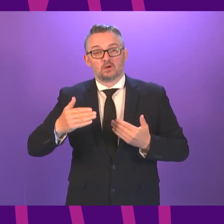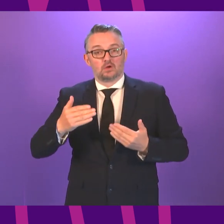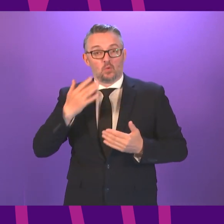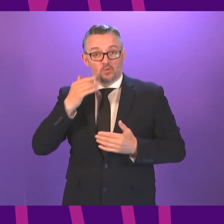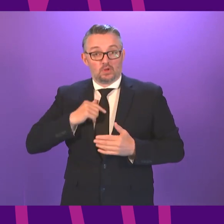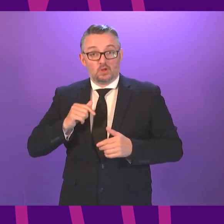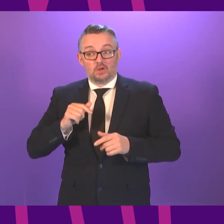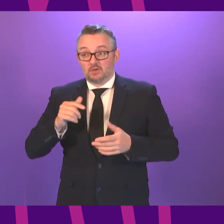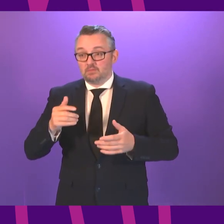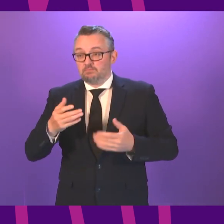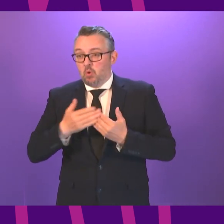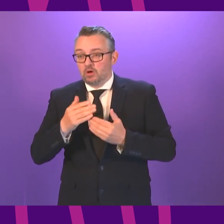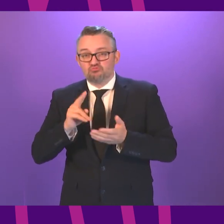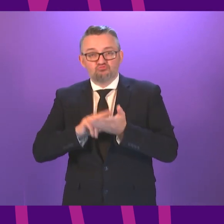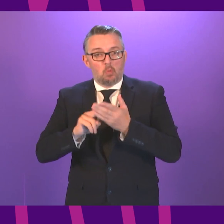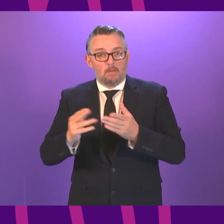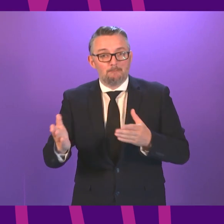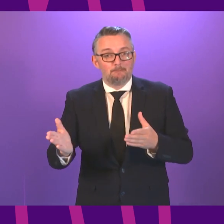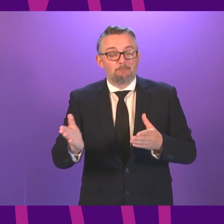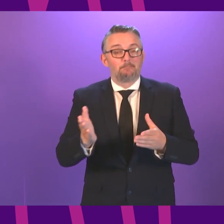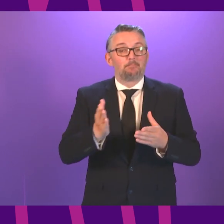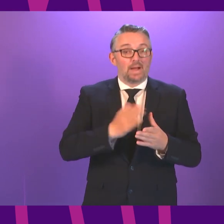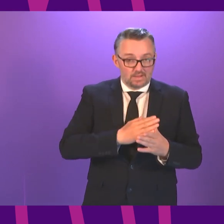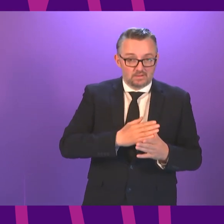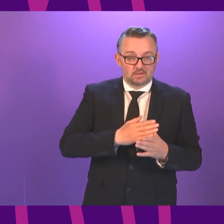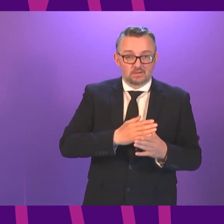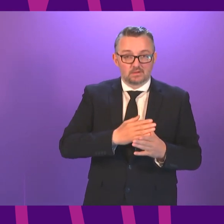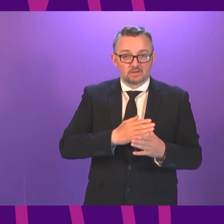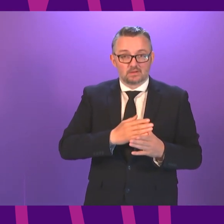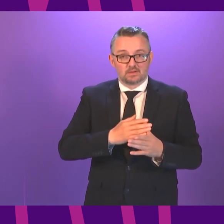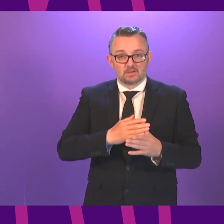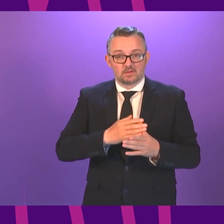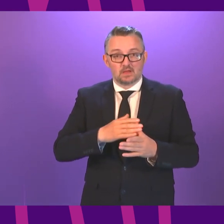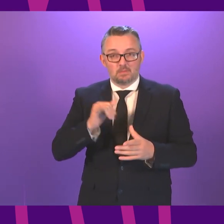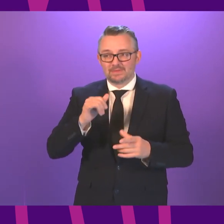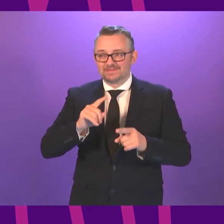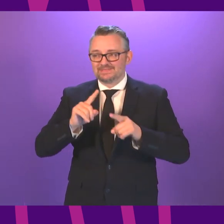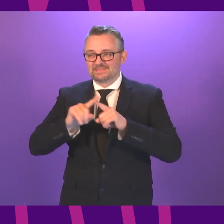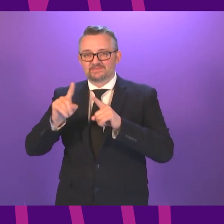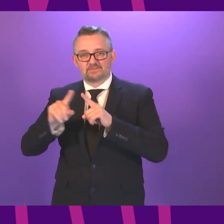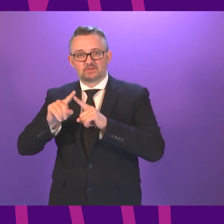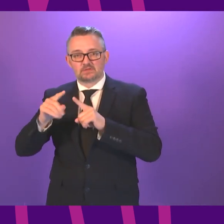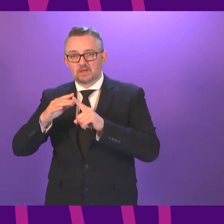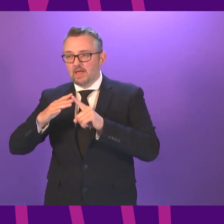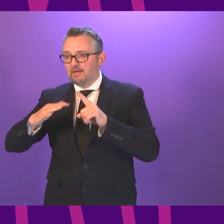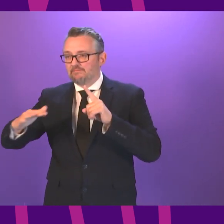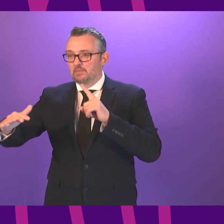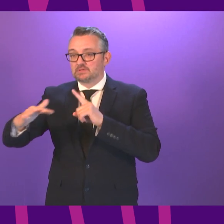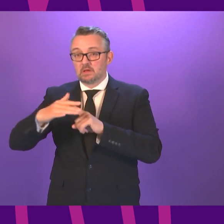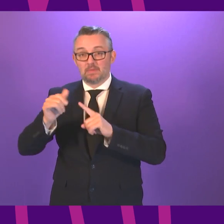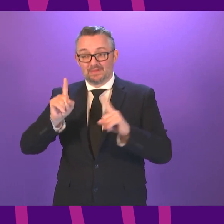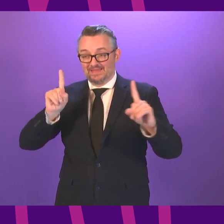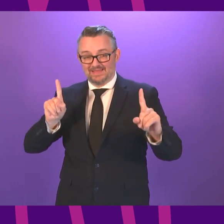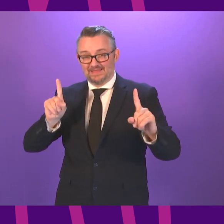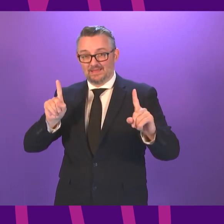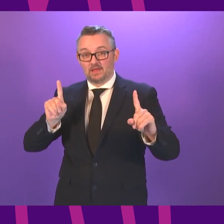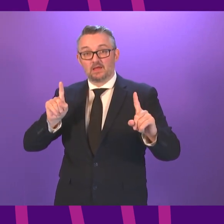restoring a greater degree of normality to look at whether it is possible in different environments to have shorter distances or in some